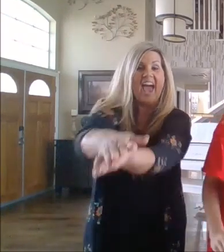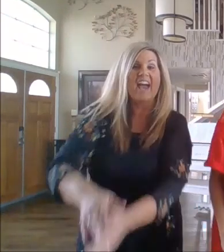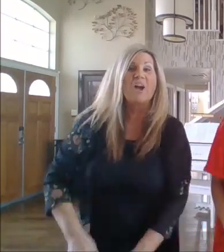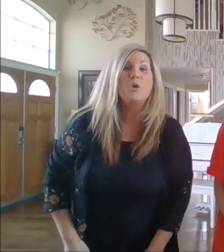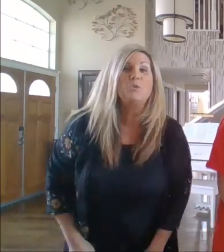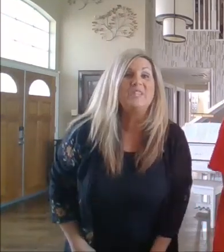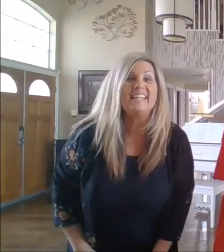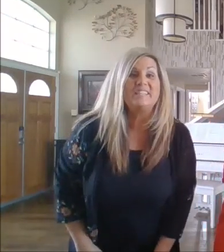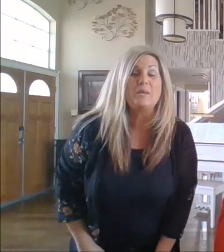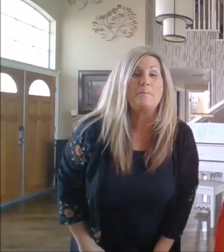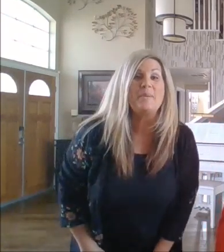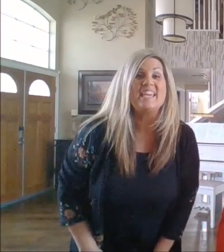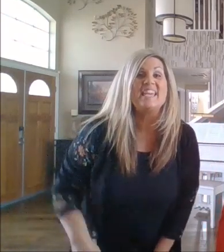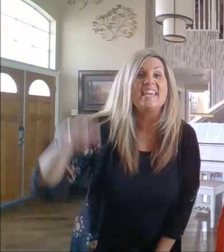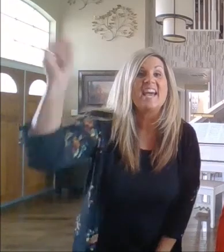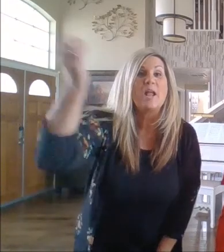Who let the B out?